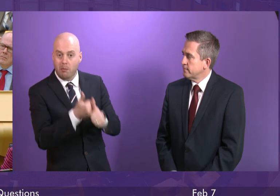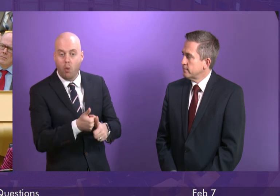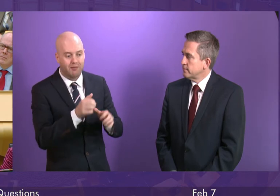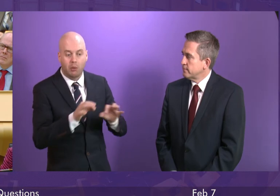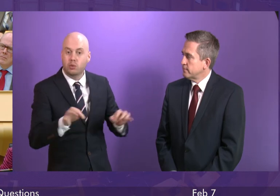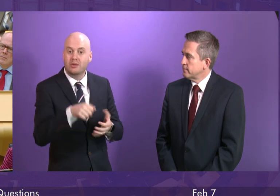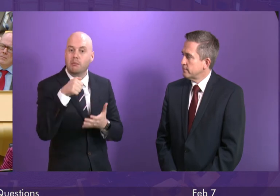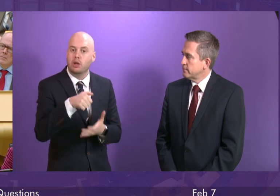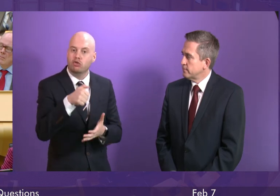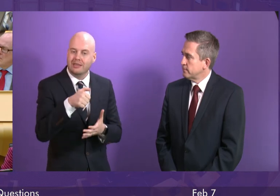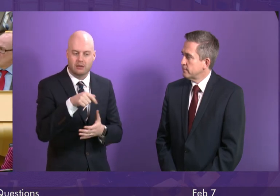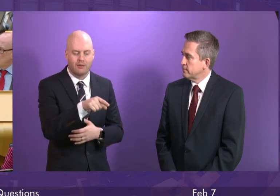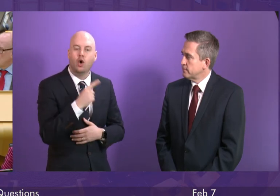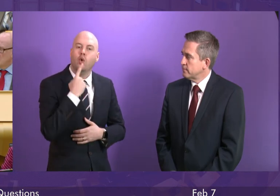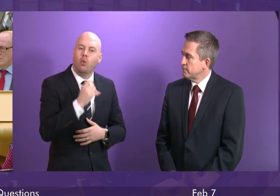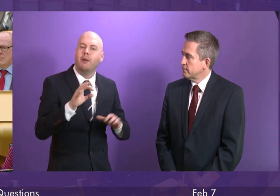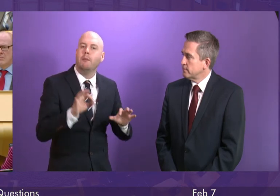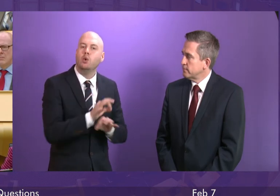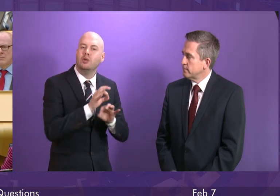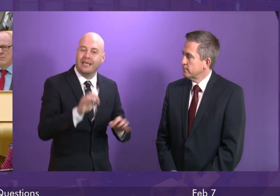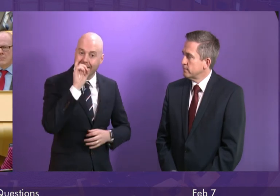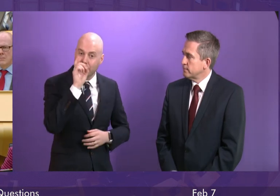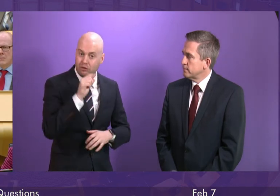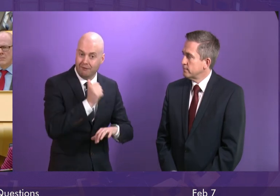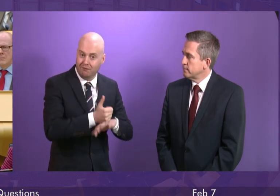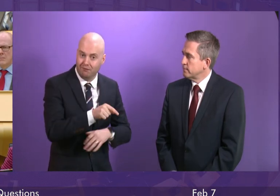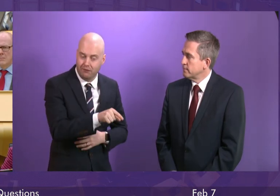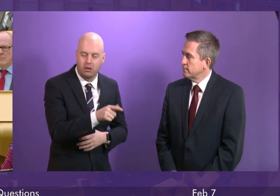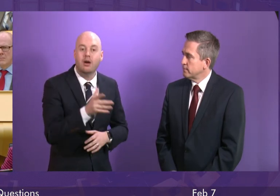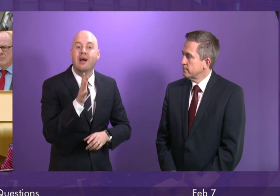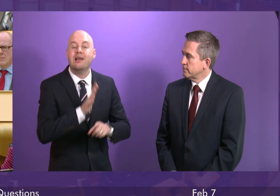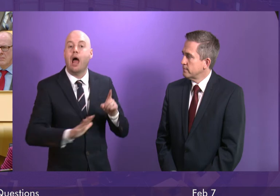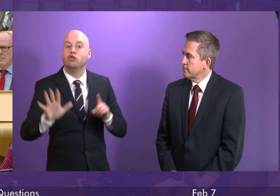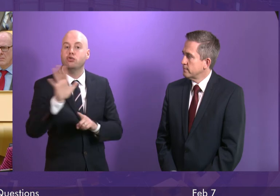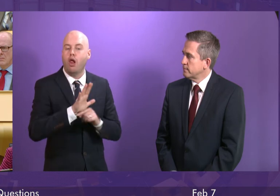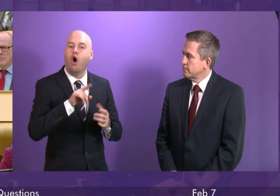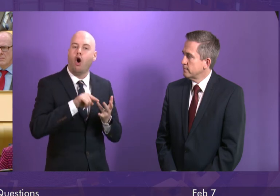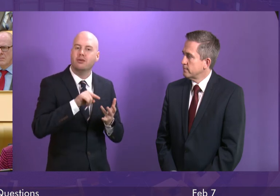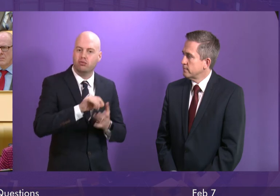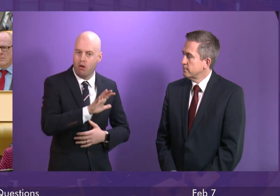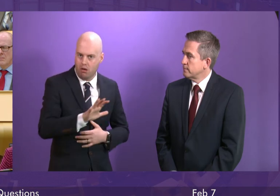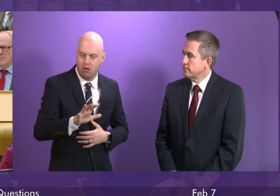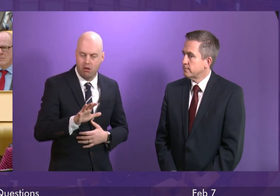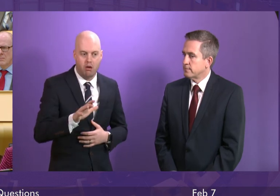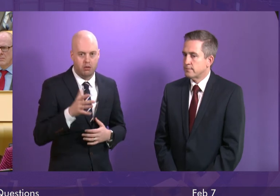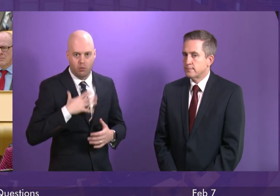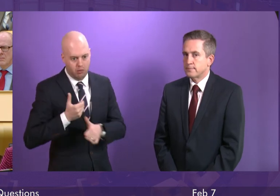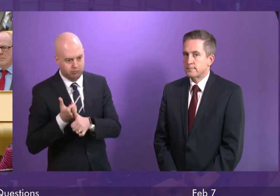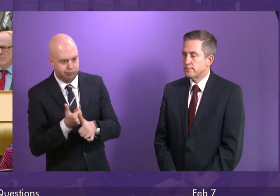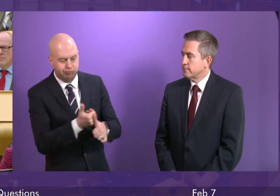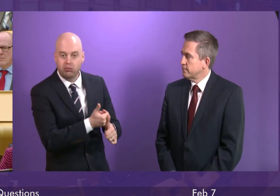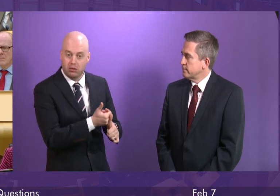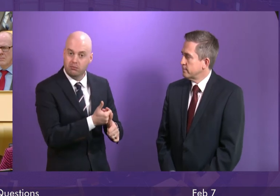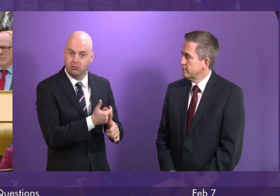to the Youth Music Initiative, the National Orchestras, to Expo and Creative Scotland, all of which the Culture